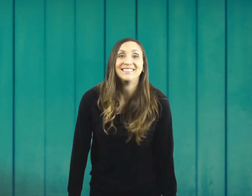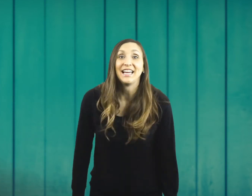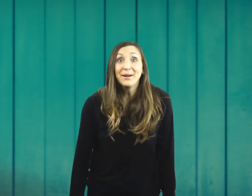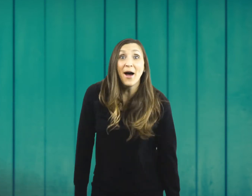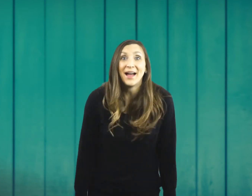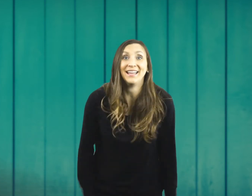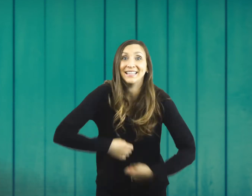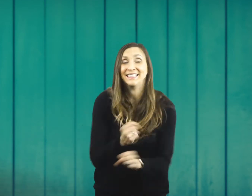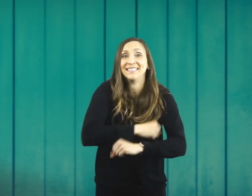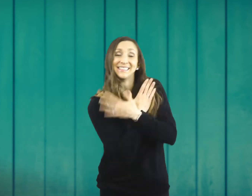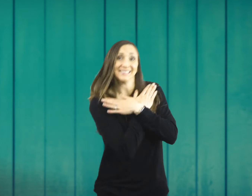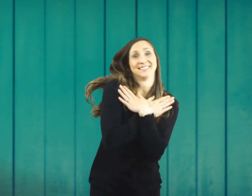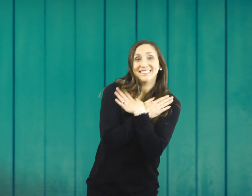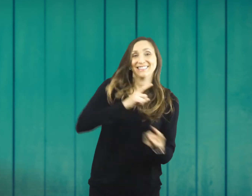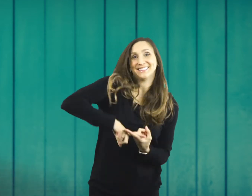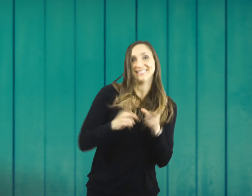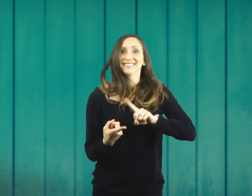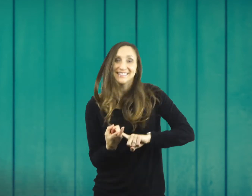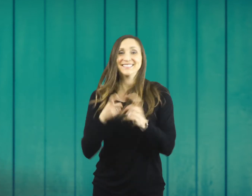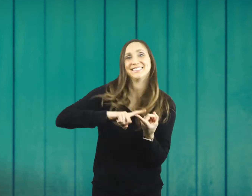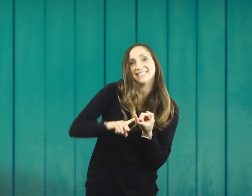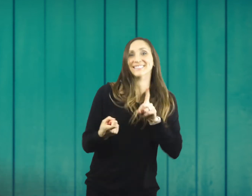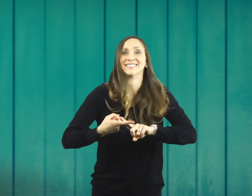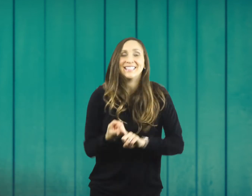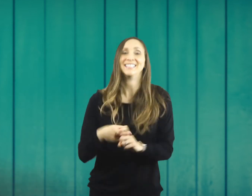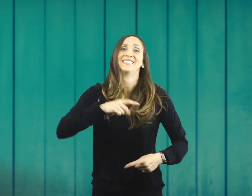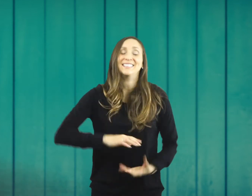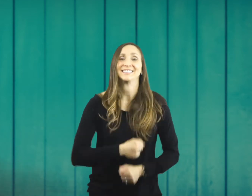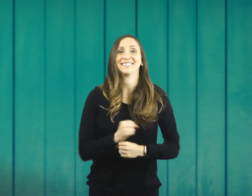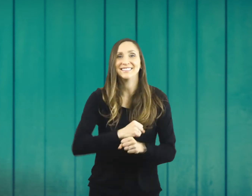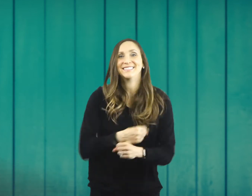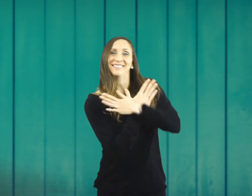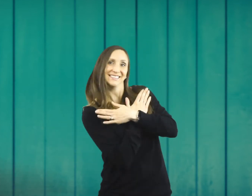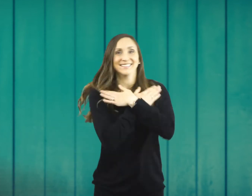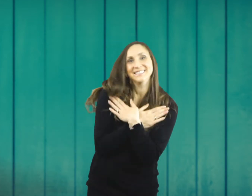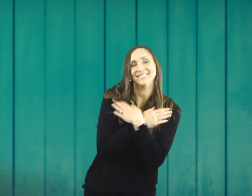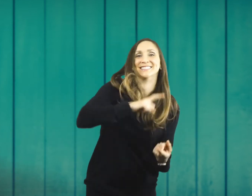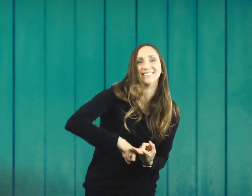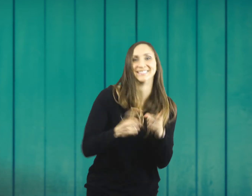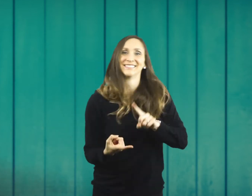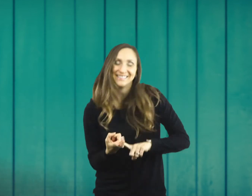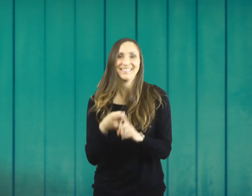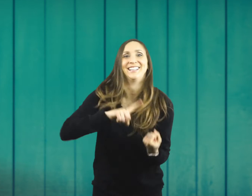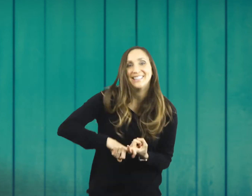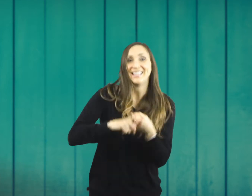God made me, he loves me so, and he is my friend forever. God made me, and loves me so, and he is my friend forever.